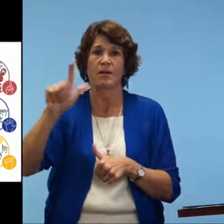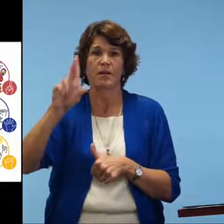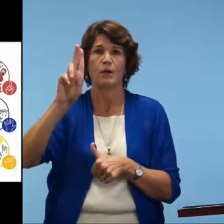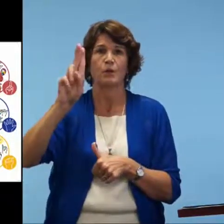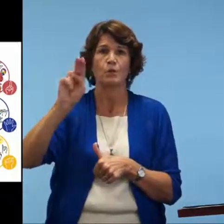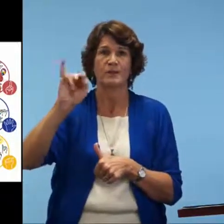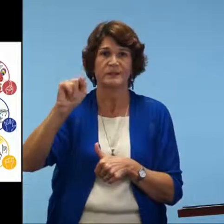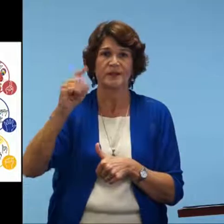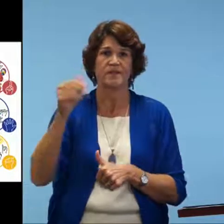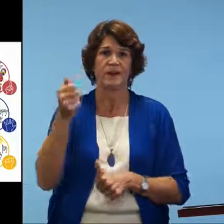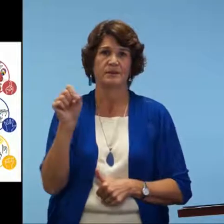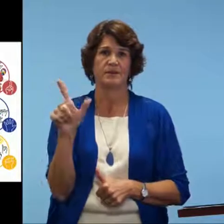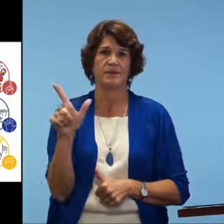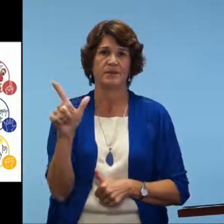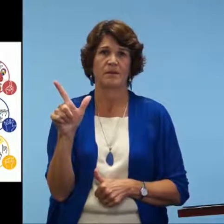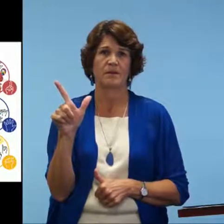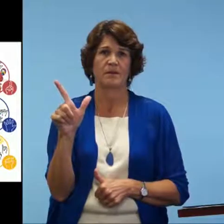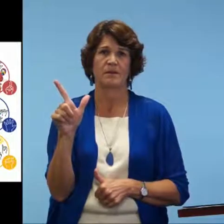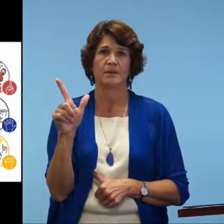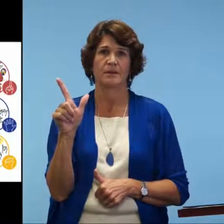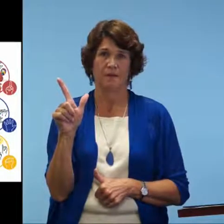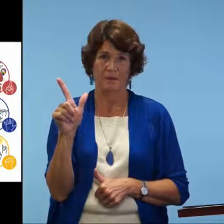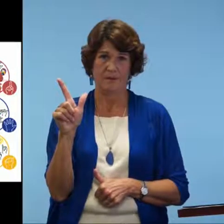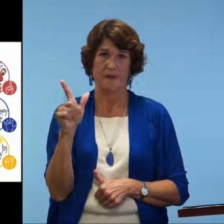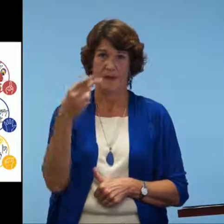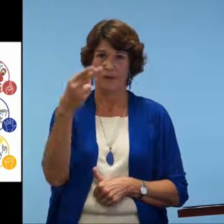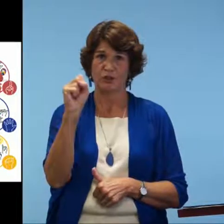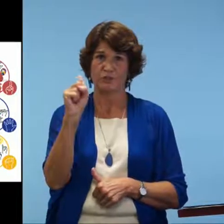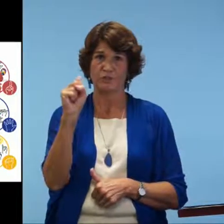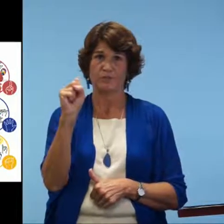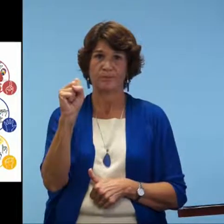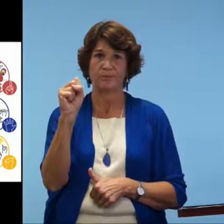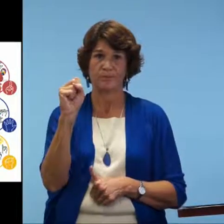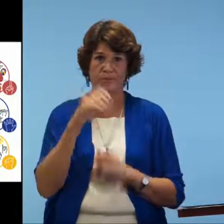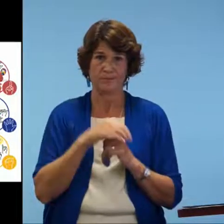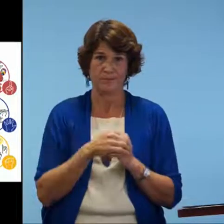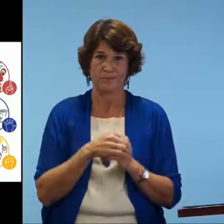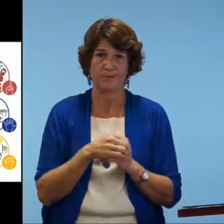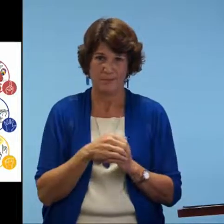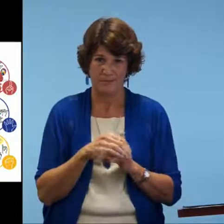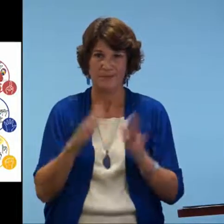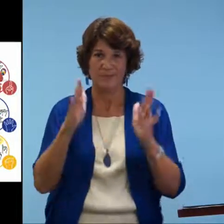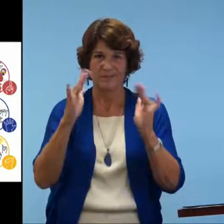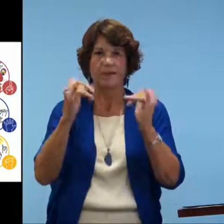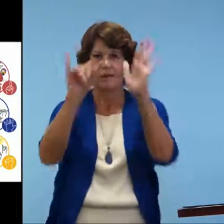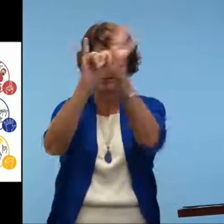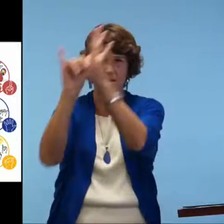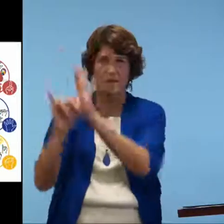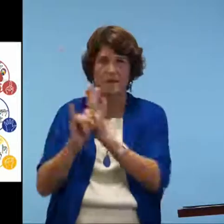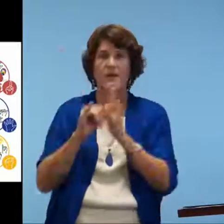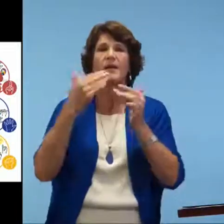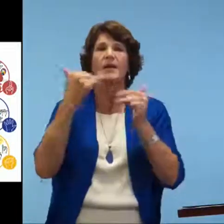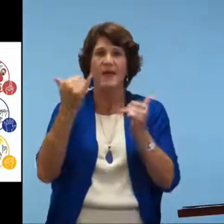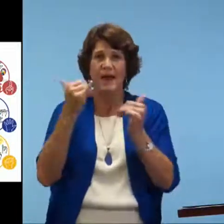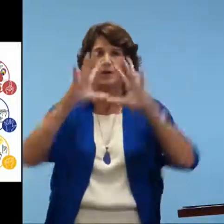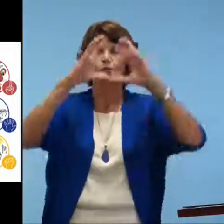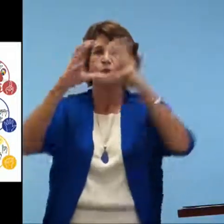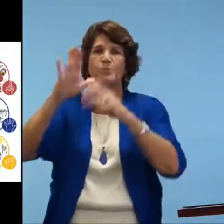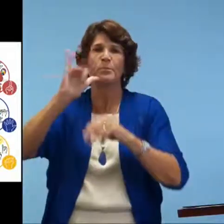it's the first phonological unit of American Sign Language is the handshape. So this is how they will work